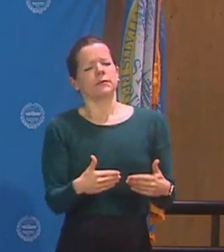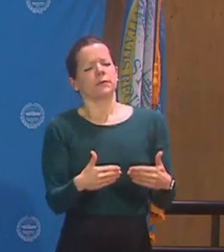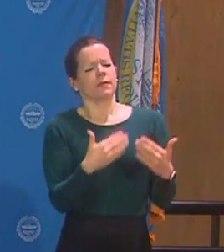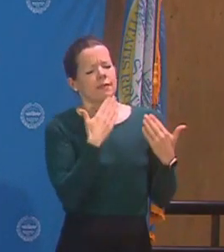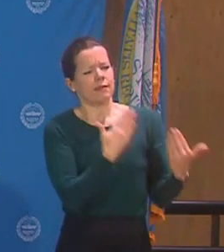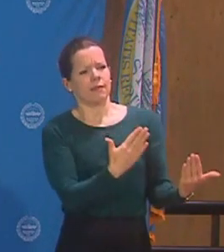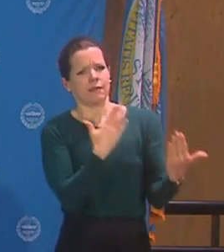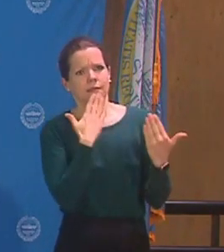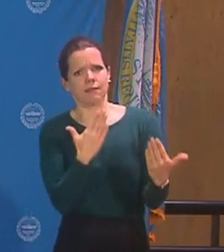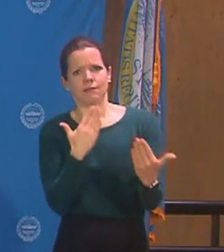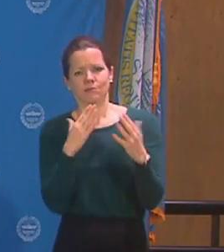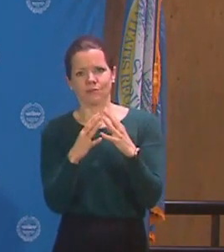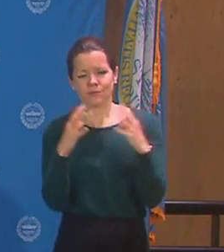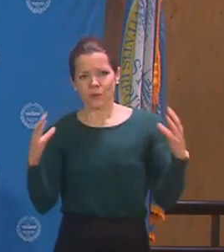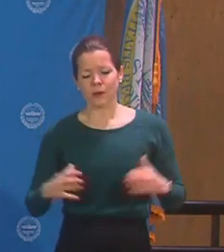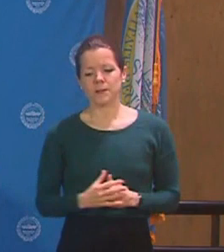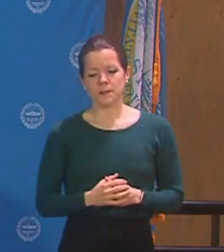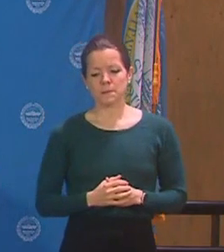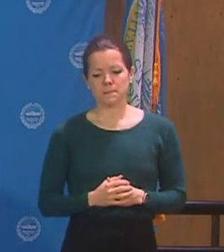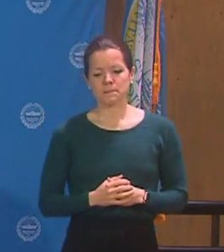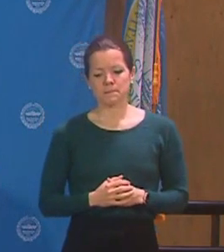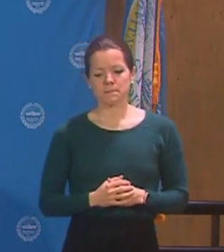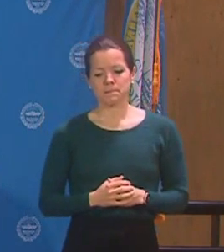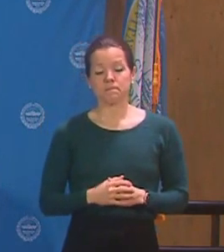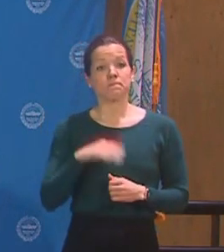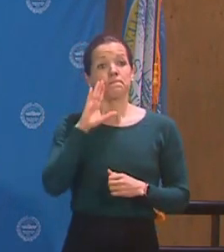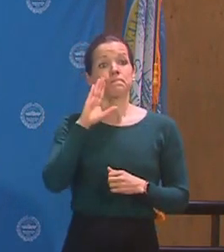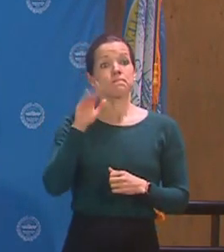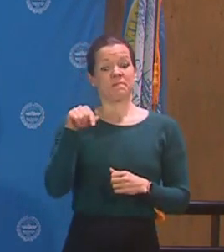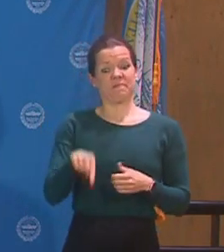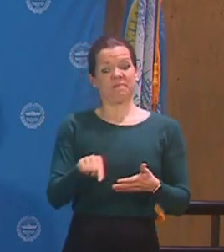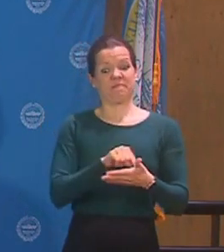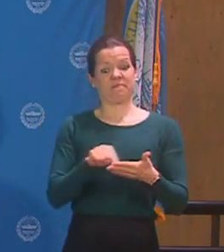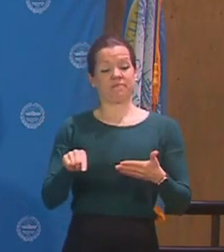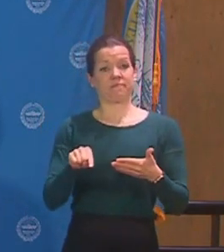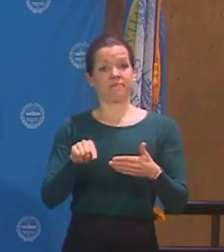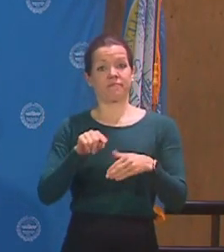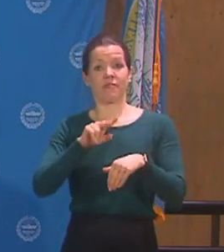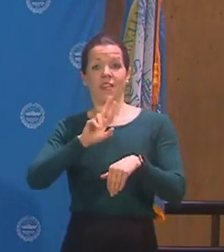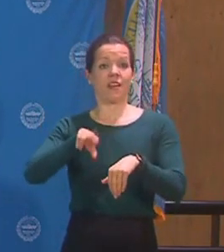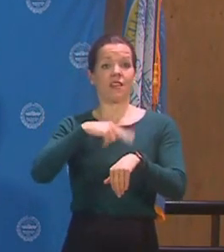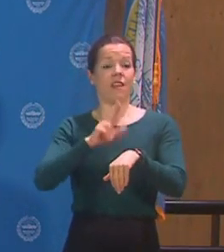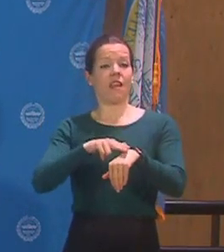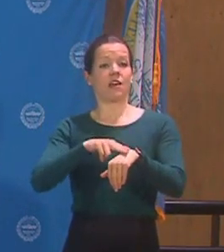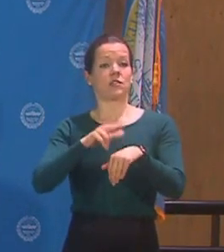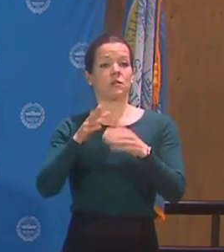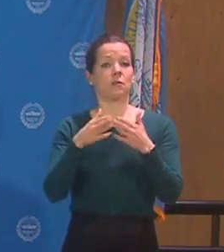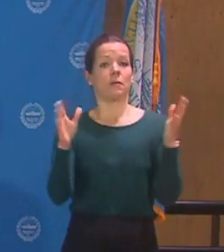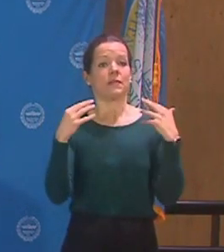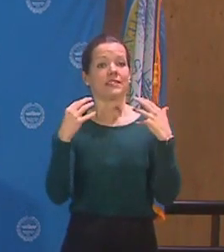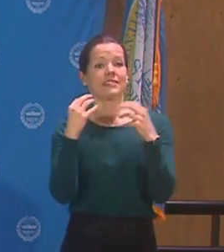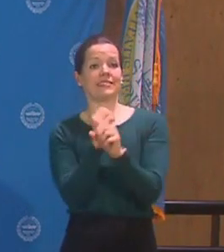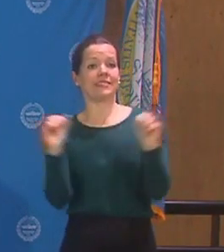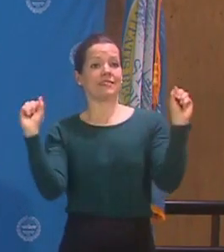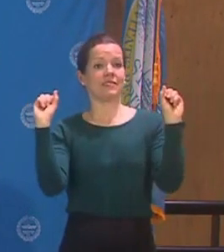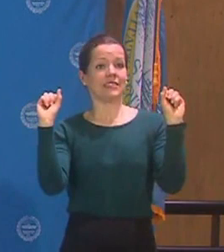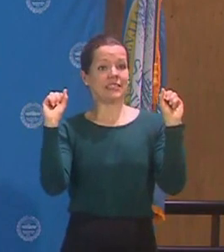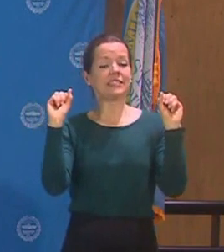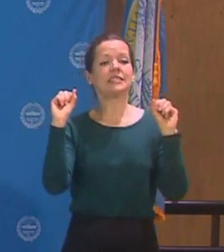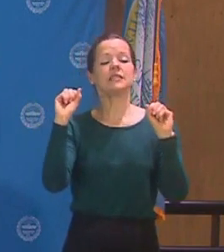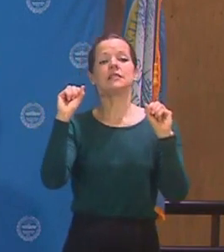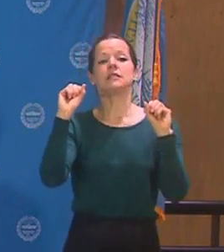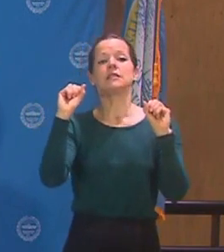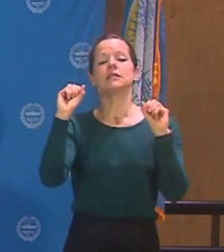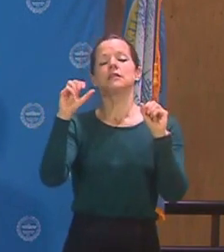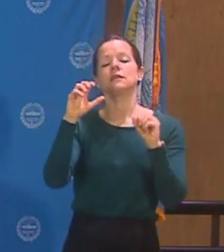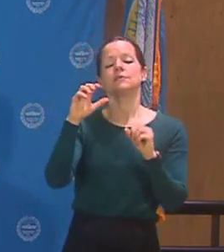state, and our country. This week is also National Public Safety Telecommunications Week, so I'd like to make a special thank you to our 911